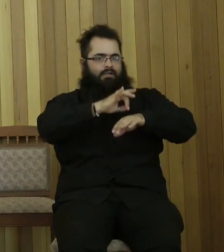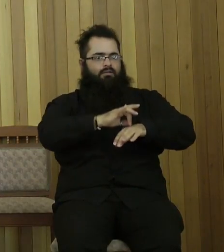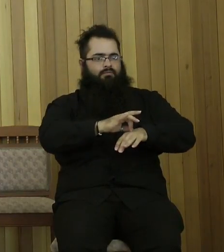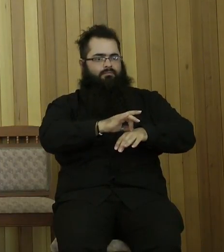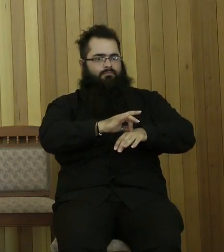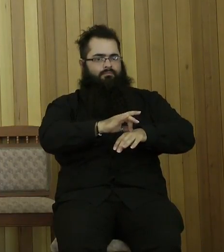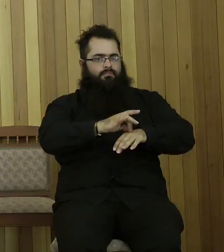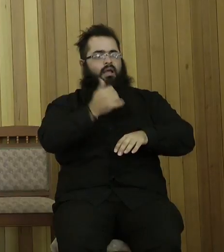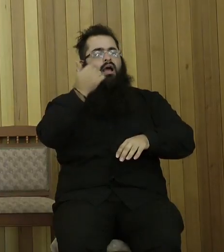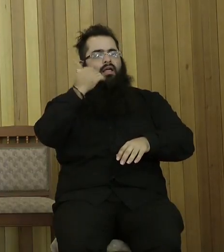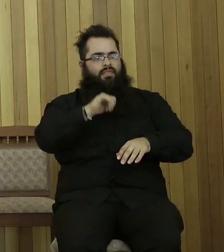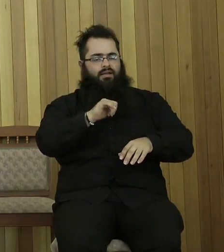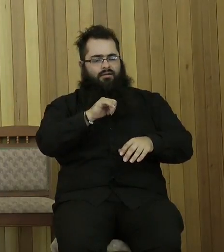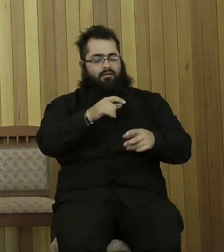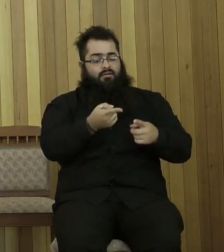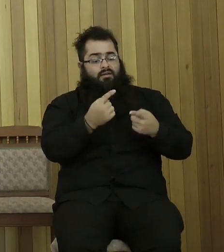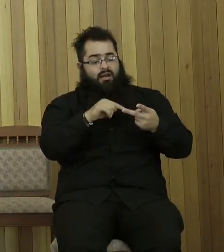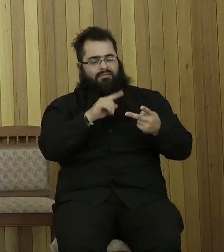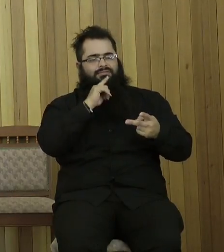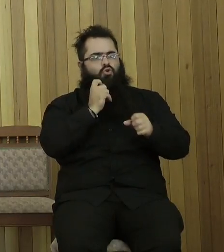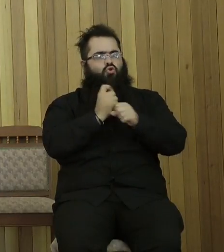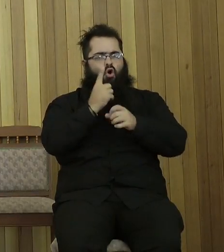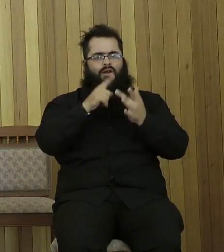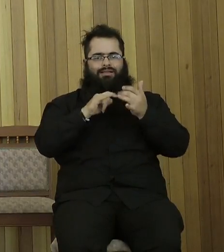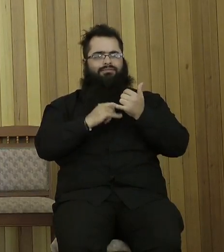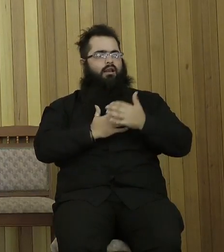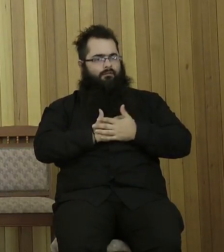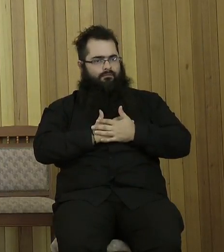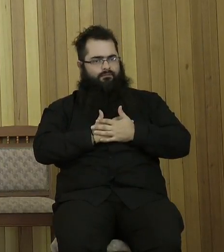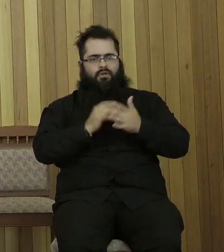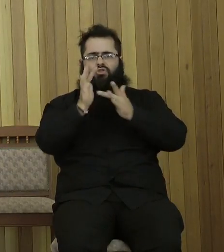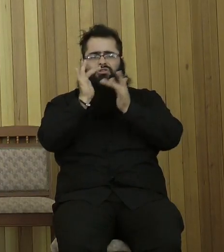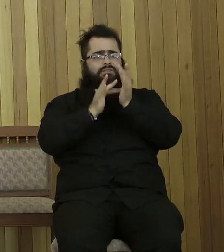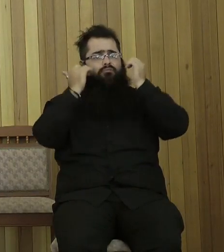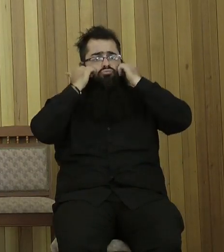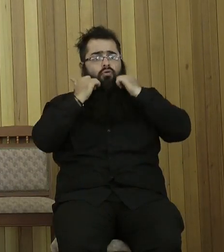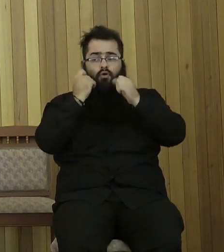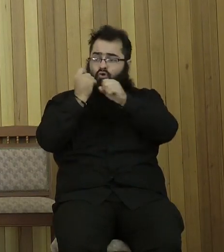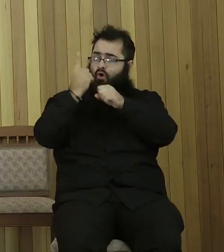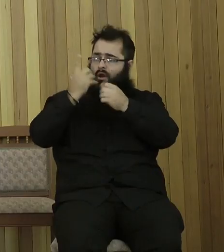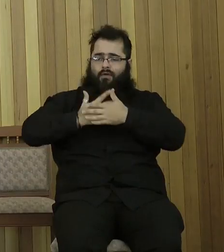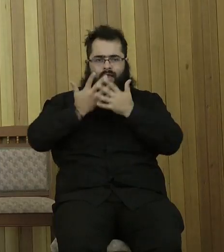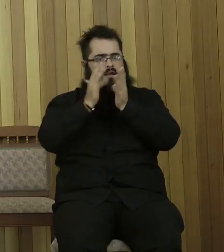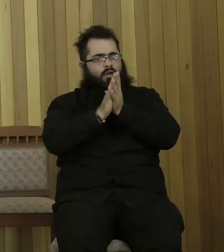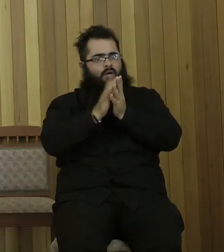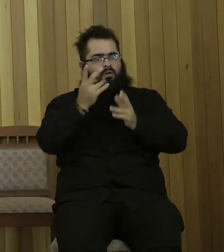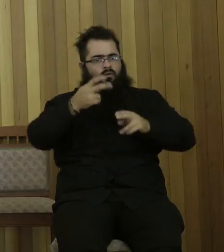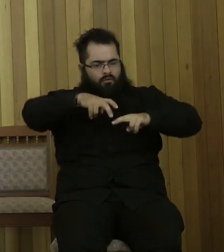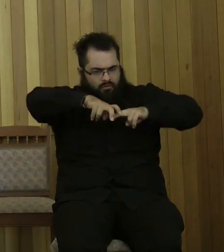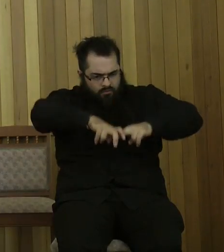find that our God is a God of love. And Jesus gave practical demonstrations of God's love. He stood down and washed the feet of His bittreya,